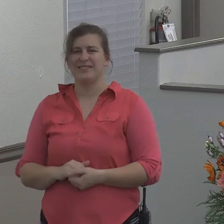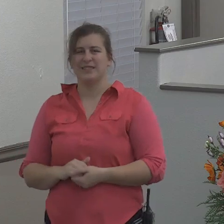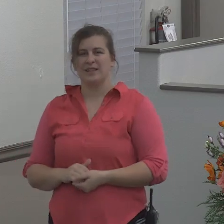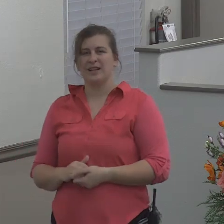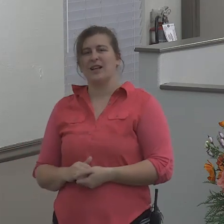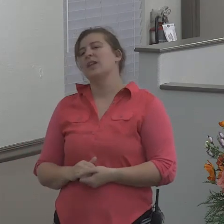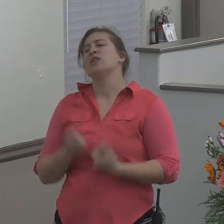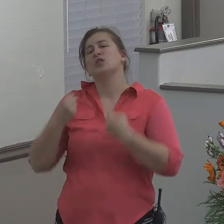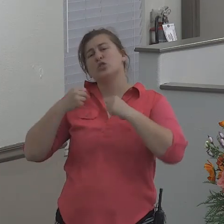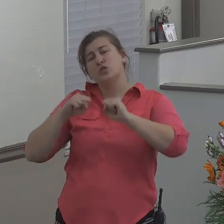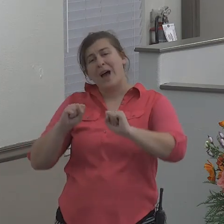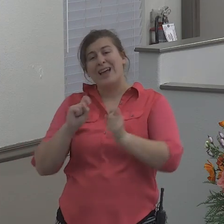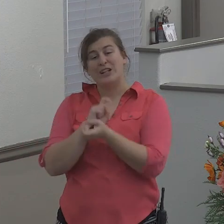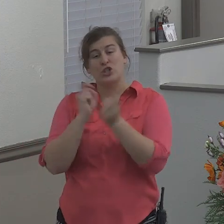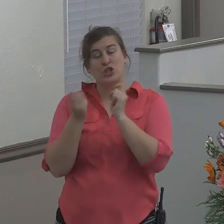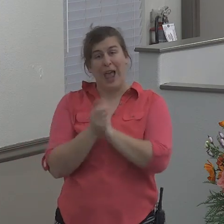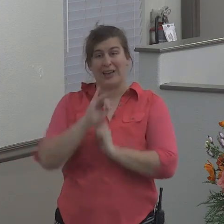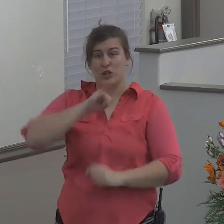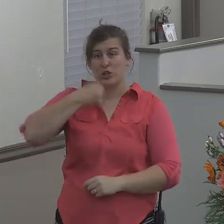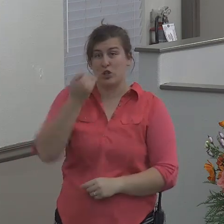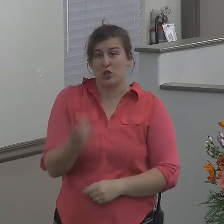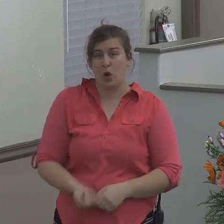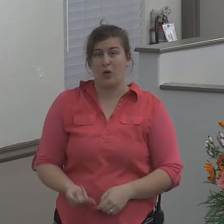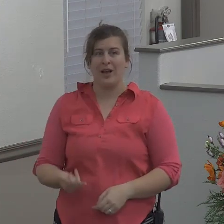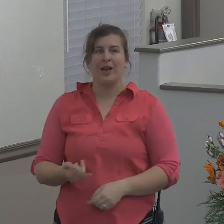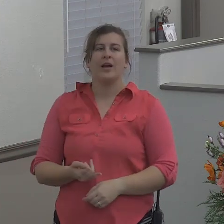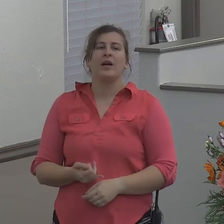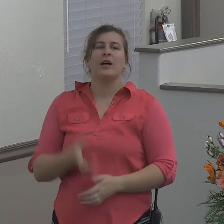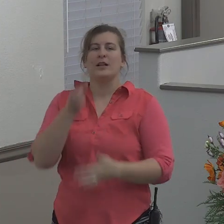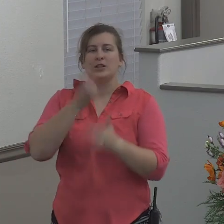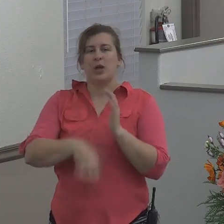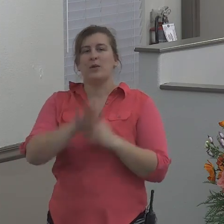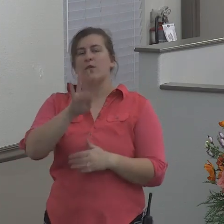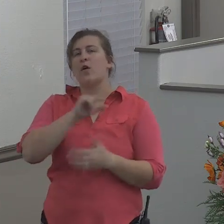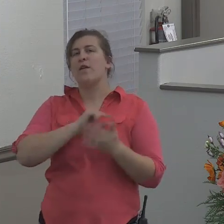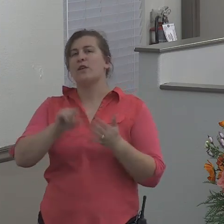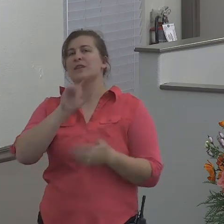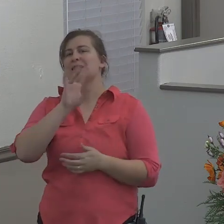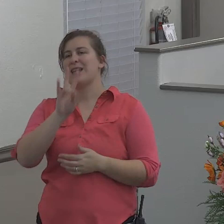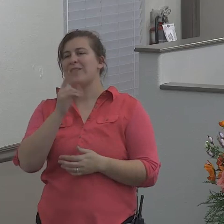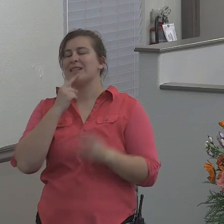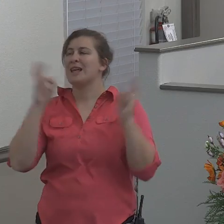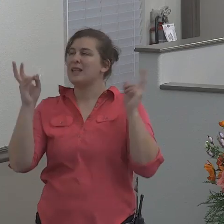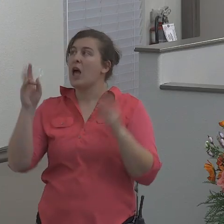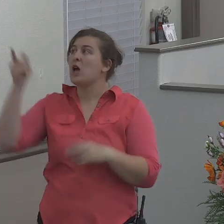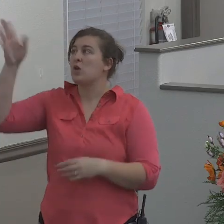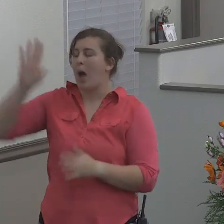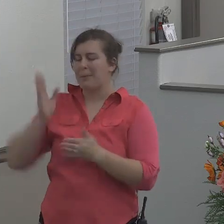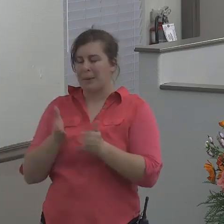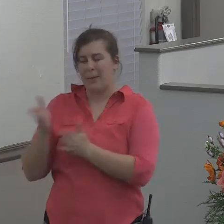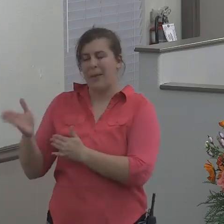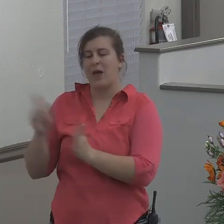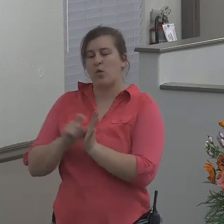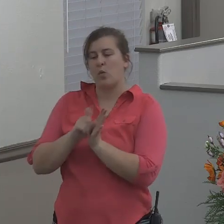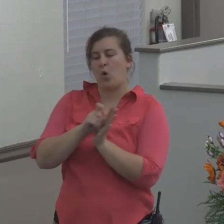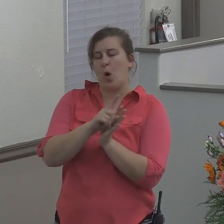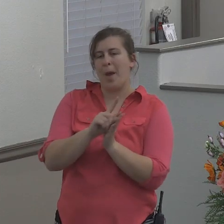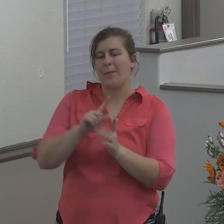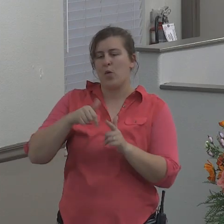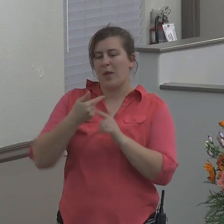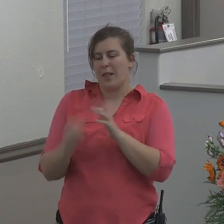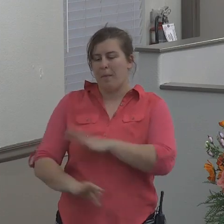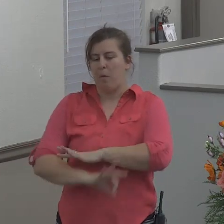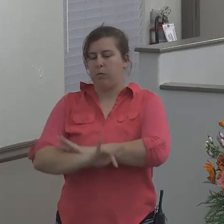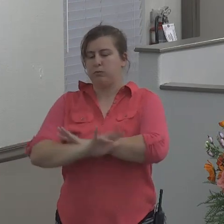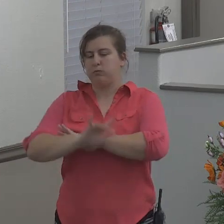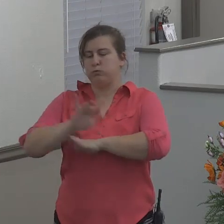to try to change Jonah in in Jonah chapter chapter 4 verse 7 but God prepared a worm when the morning rose the next